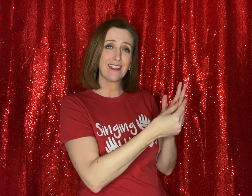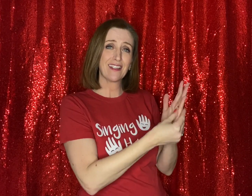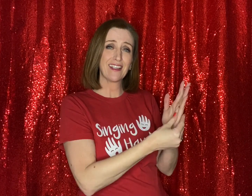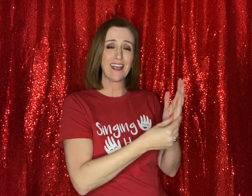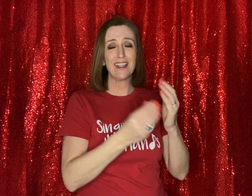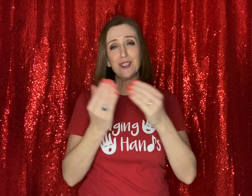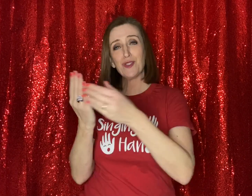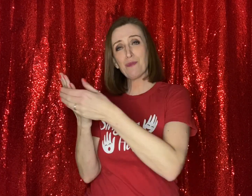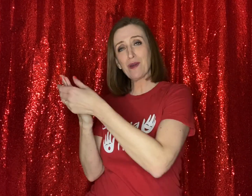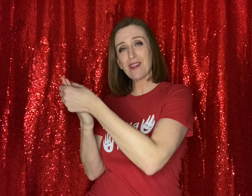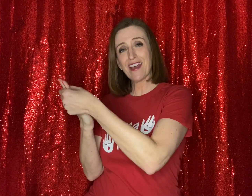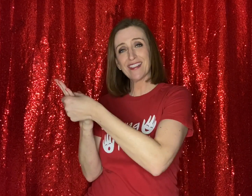And then you do both hands.